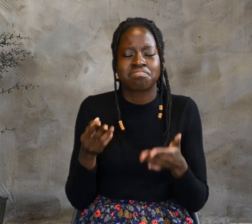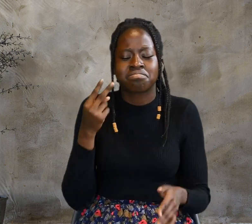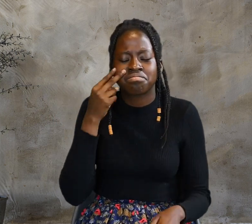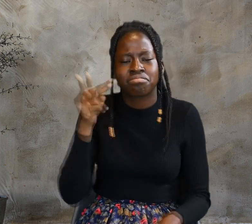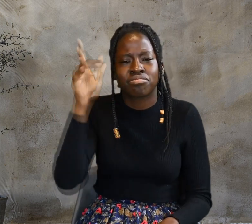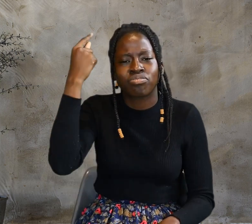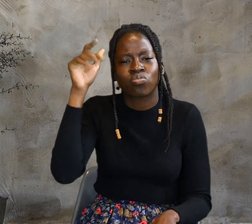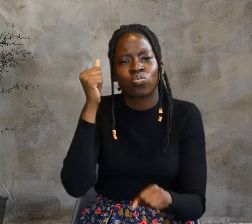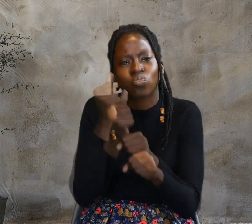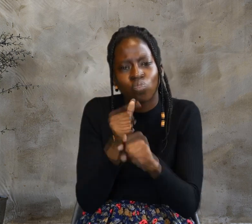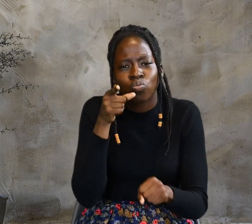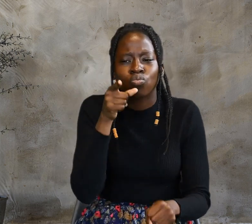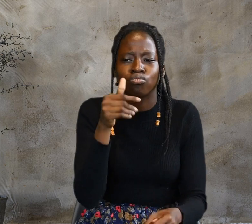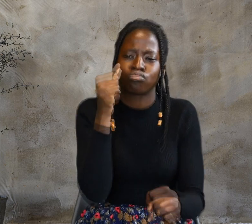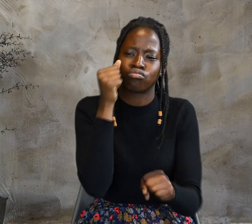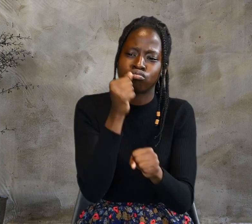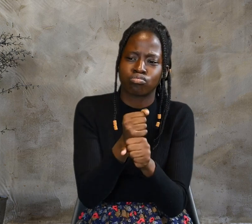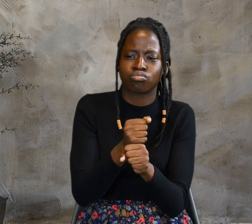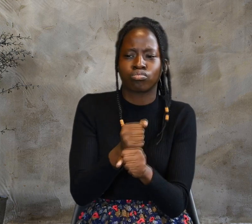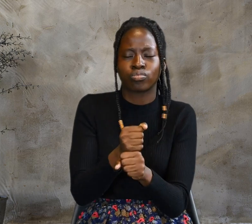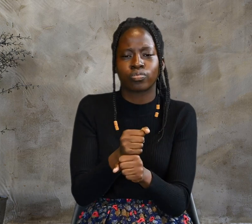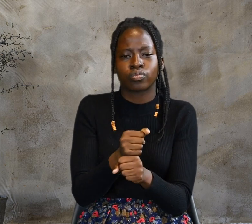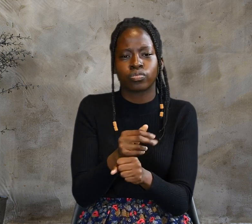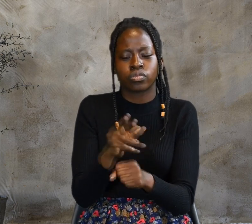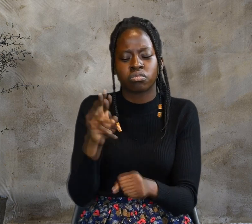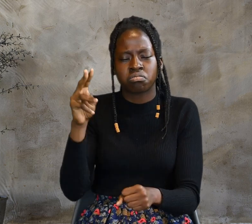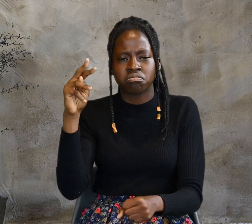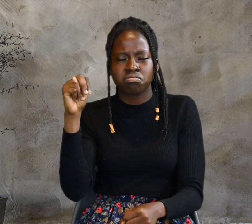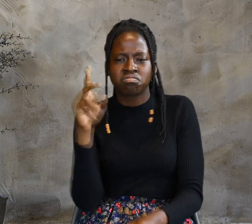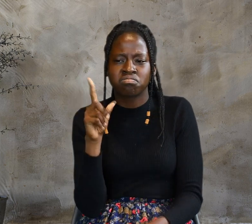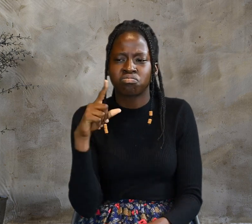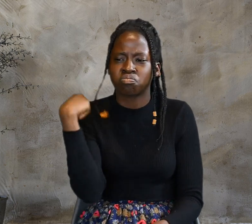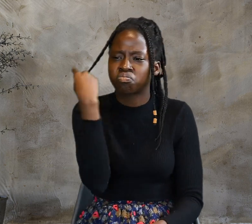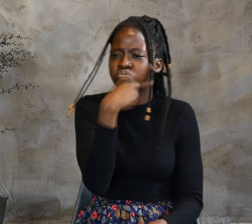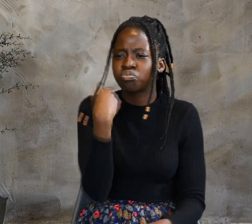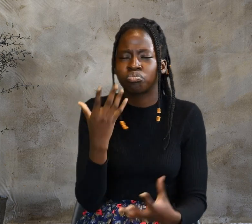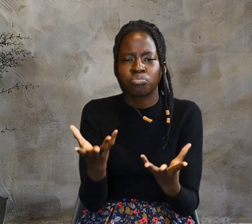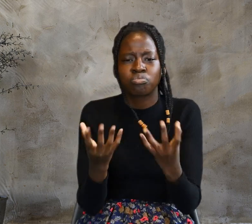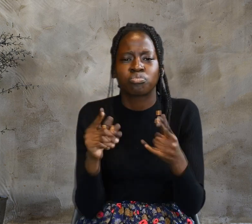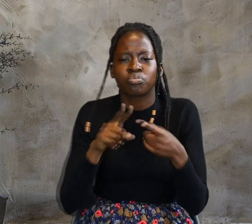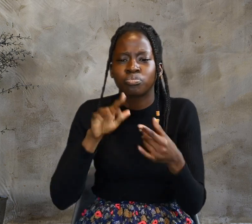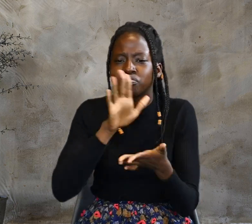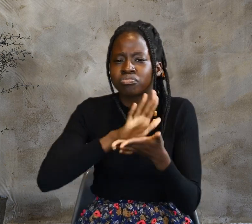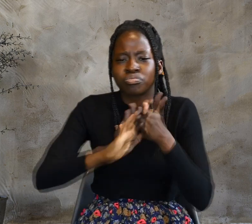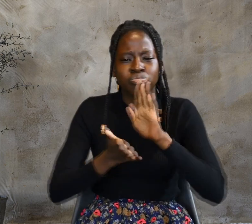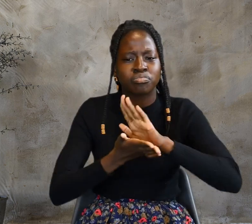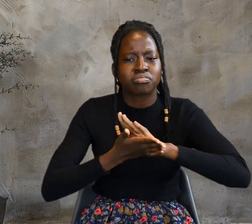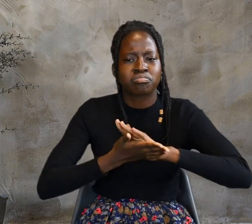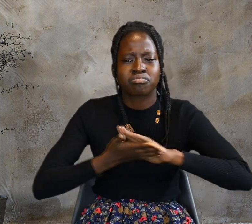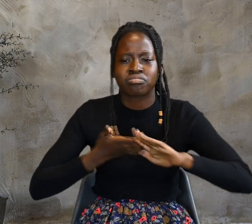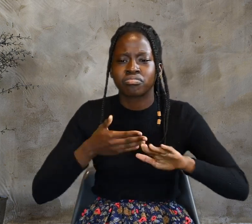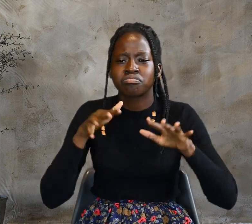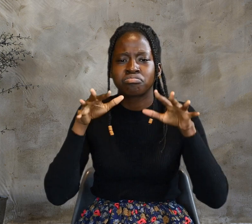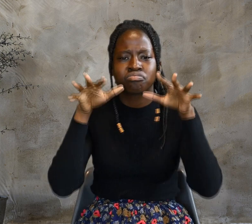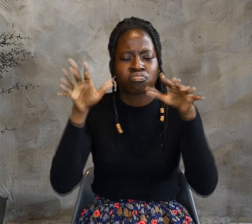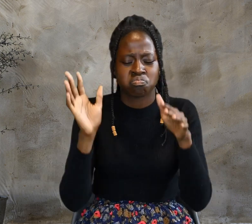see the works you do. No one who wants to become a public figure